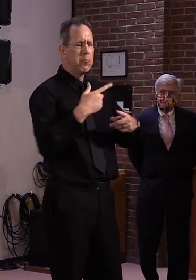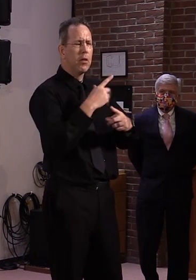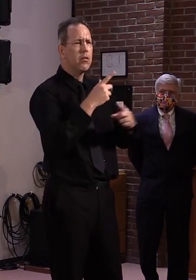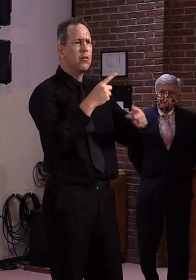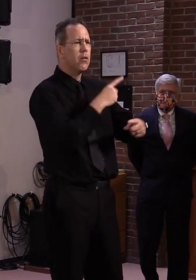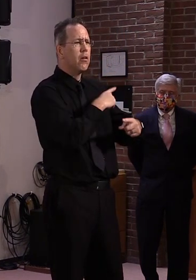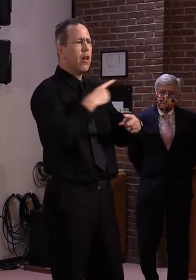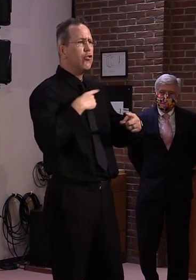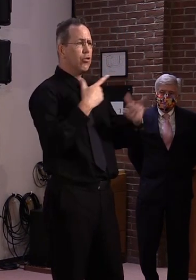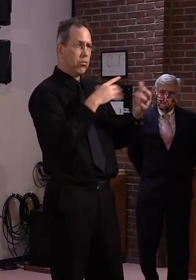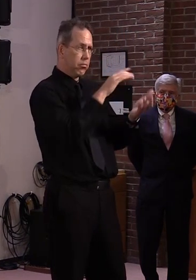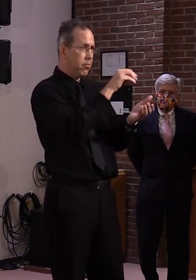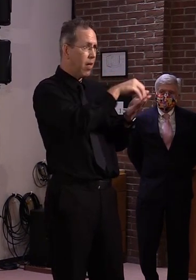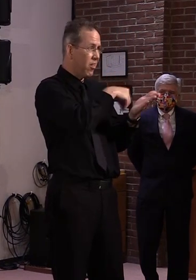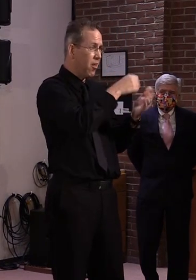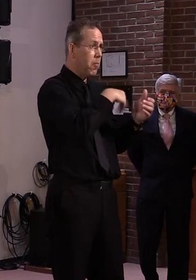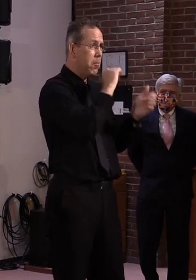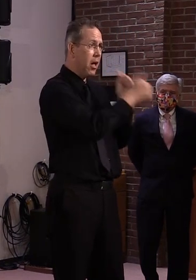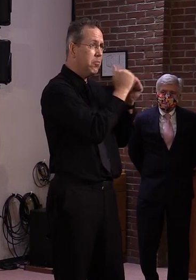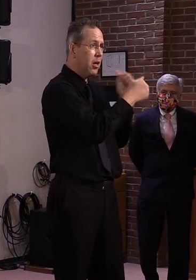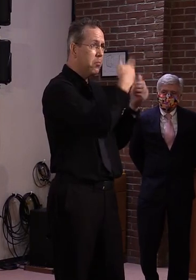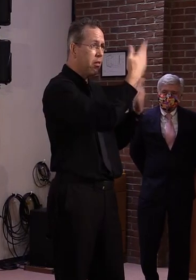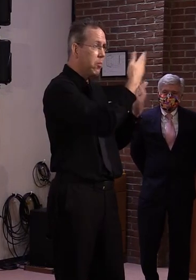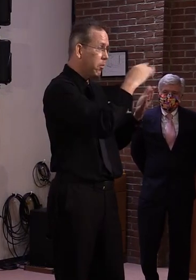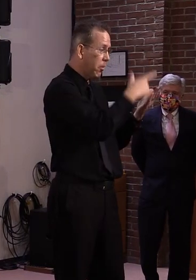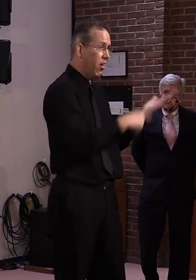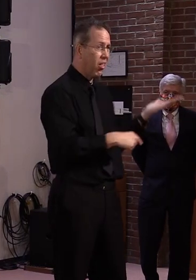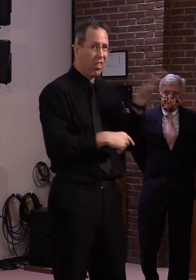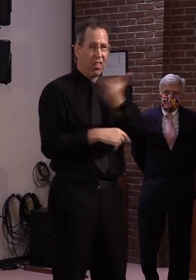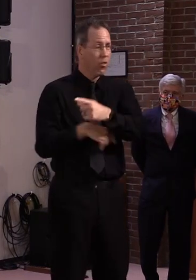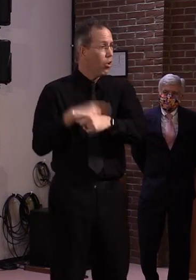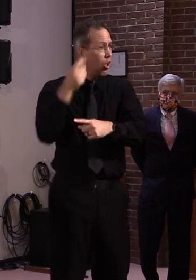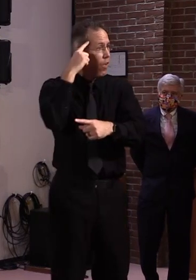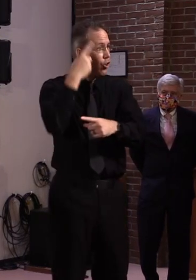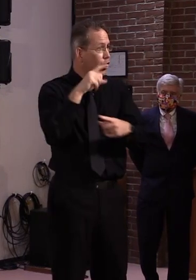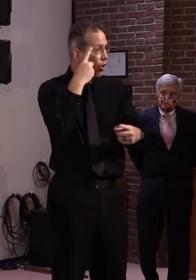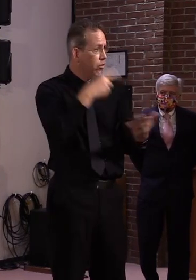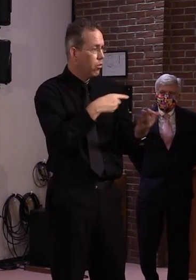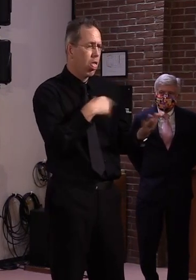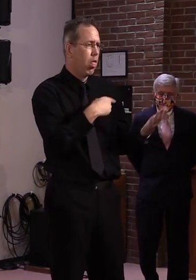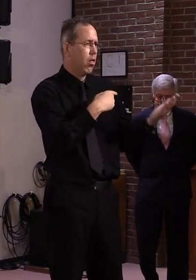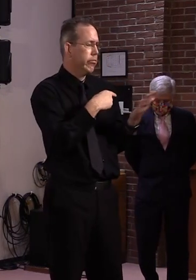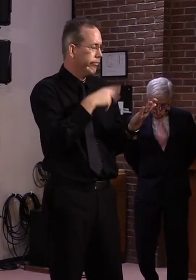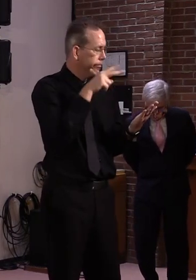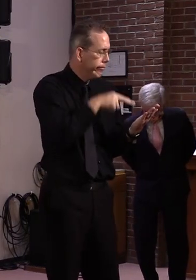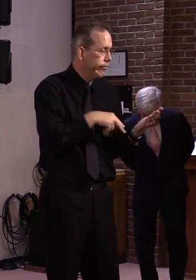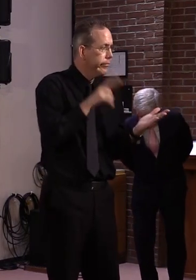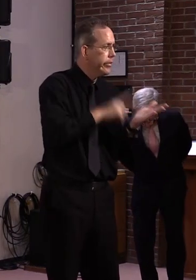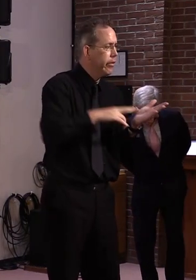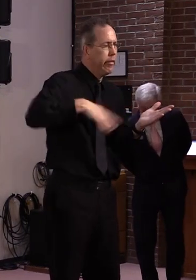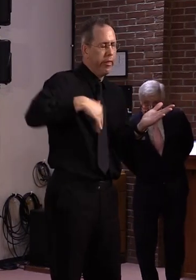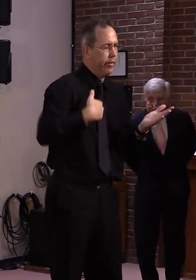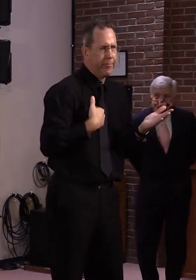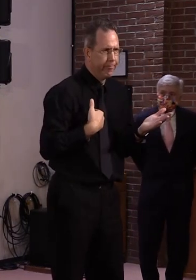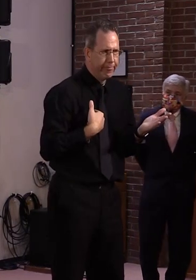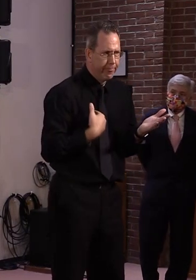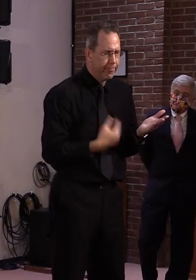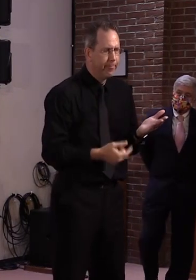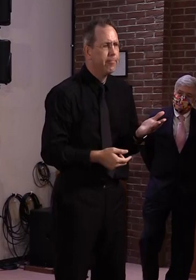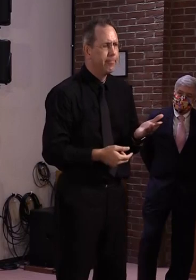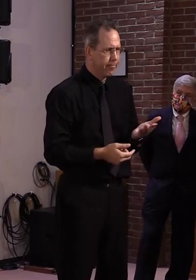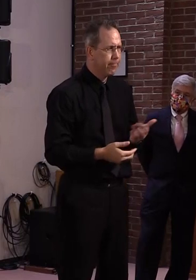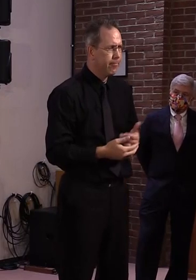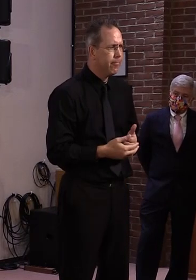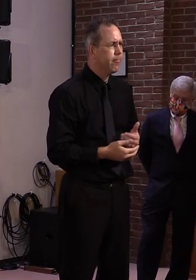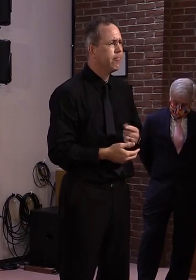Well, what I'm saying, I guess, is I don't, I don't have all the bills from, from Friday night that were past Friday night. I don't have all of them